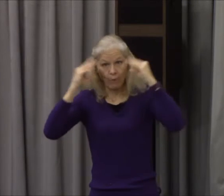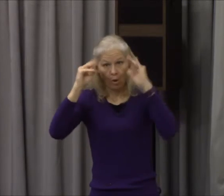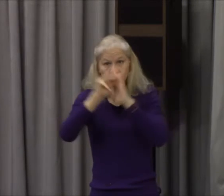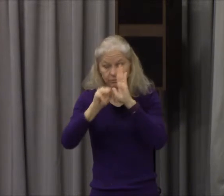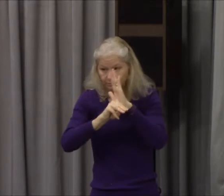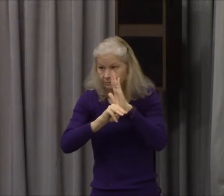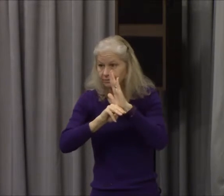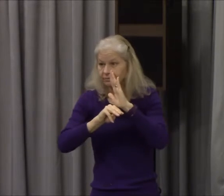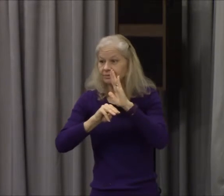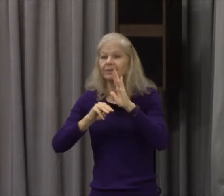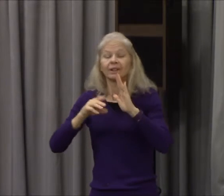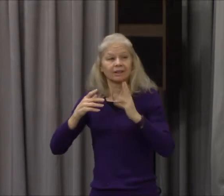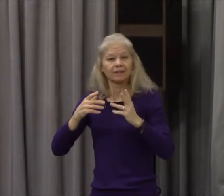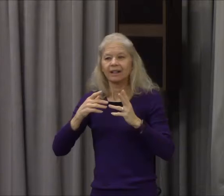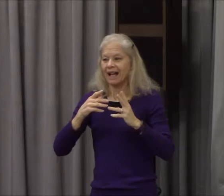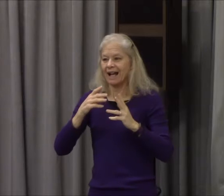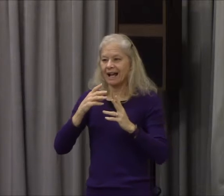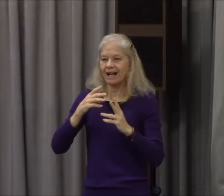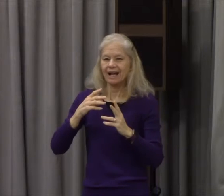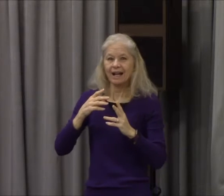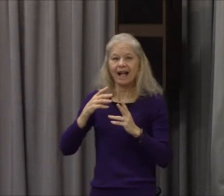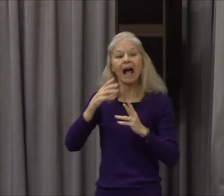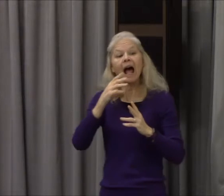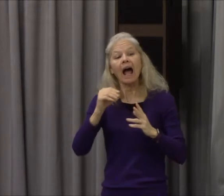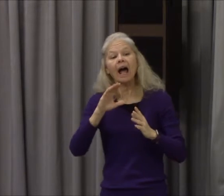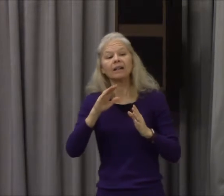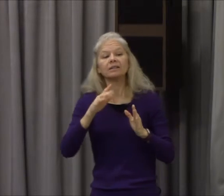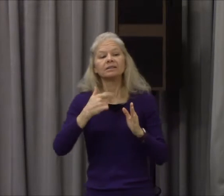the tables of stone here it is and a law and commandments